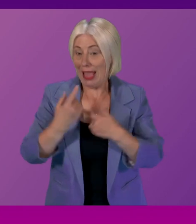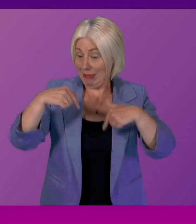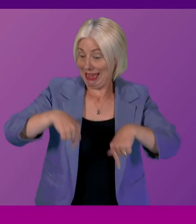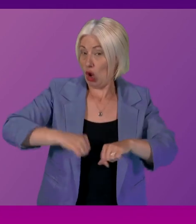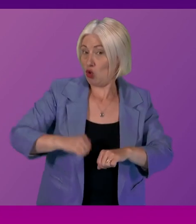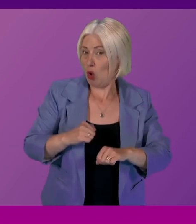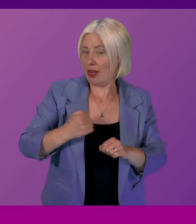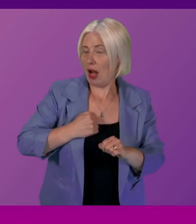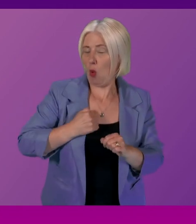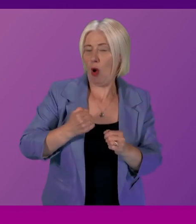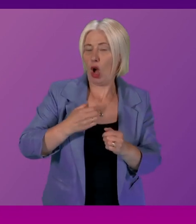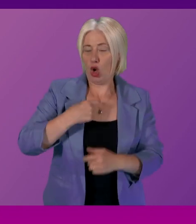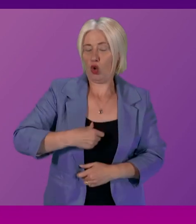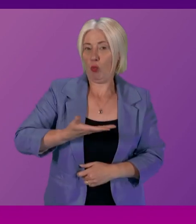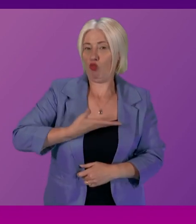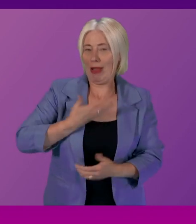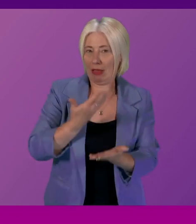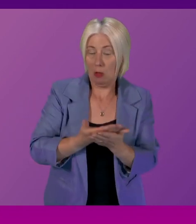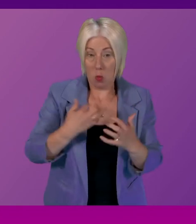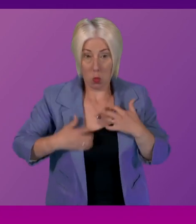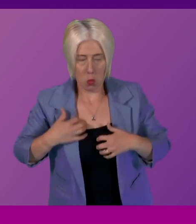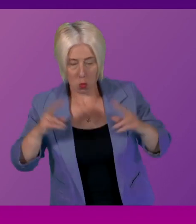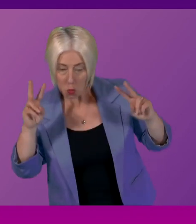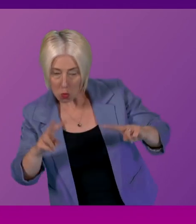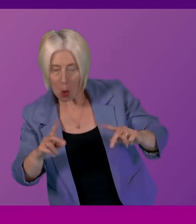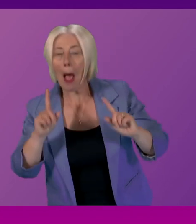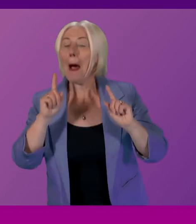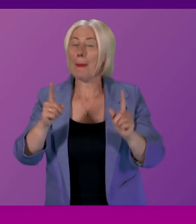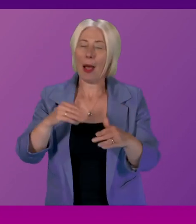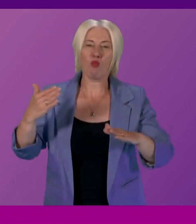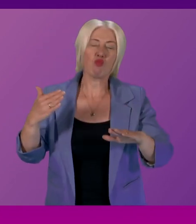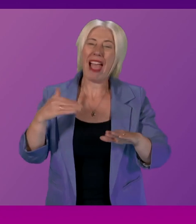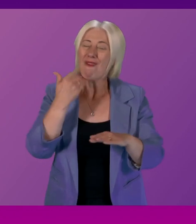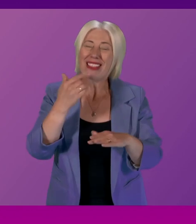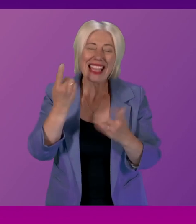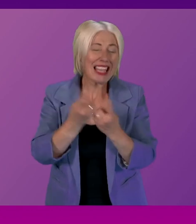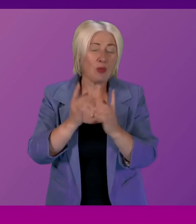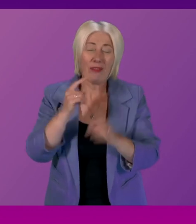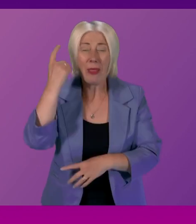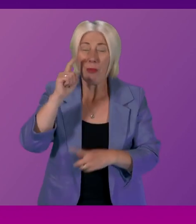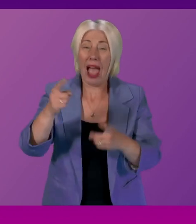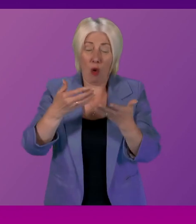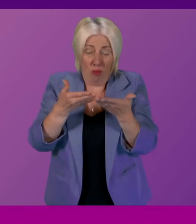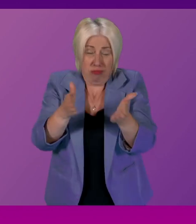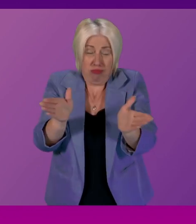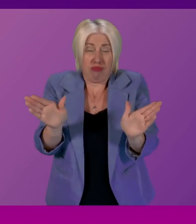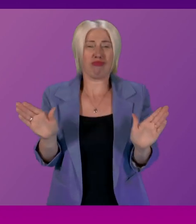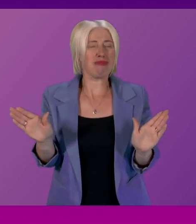Bill but practically of course we will have to consider what the scope of that is